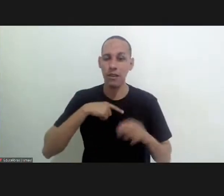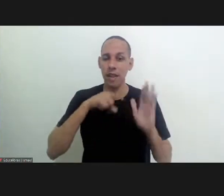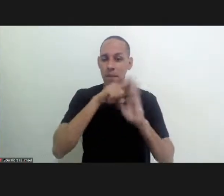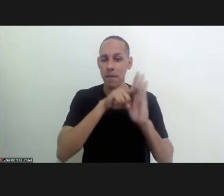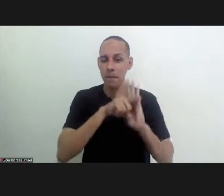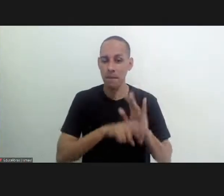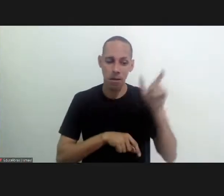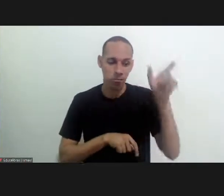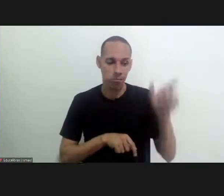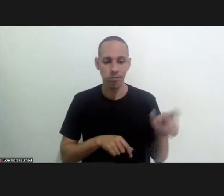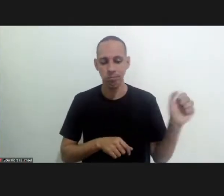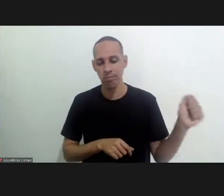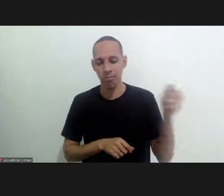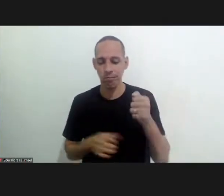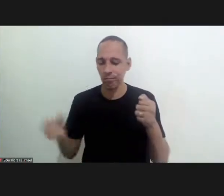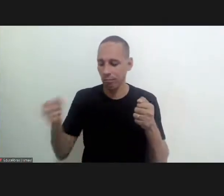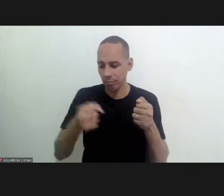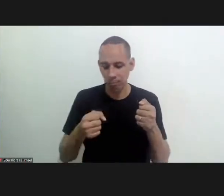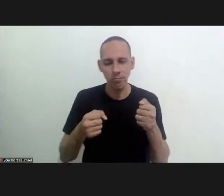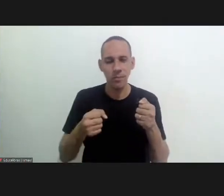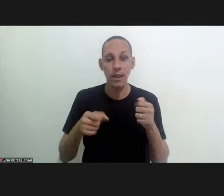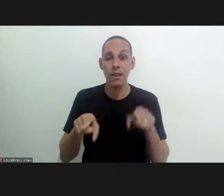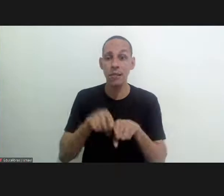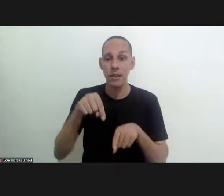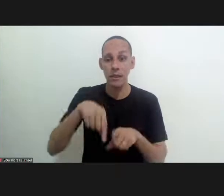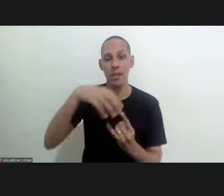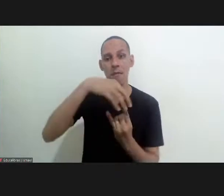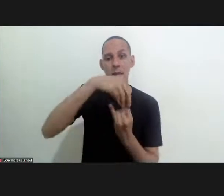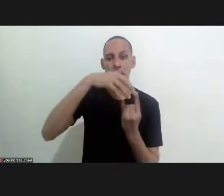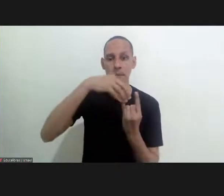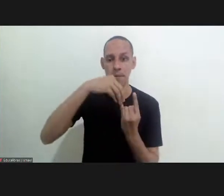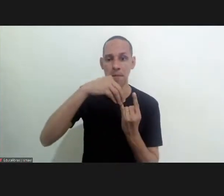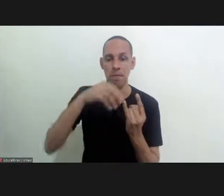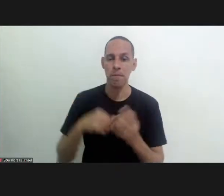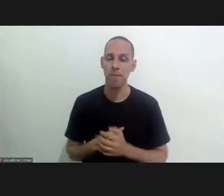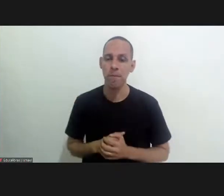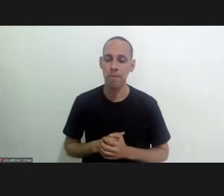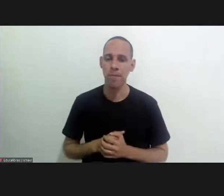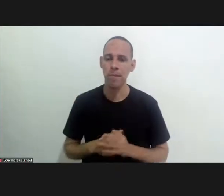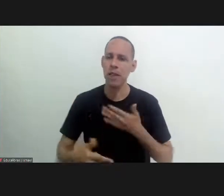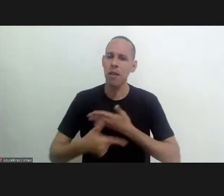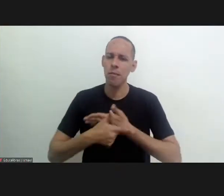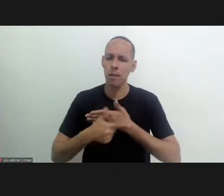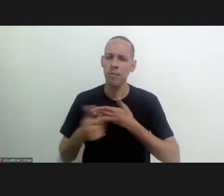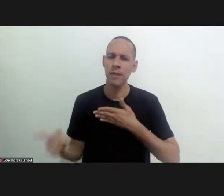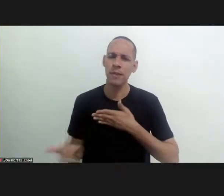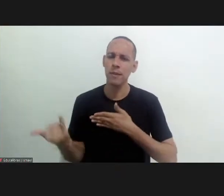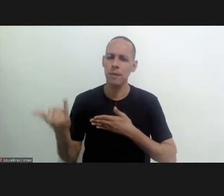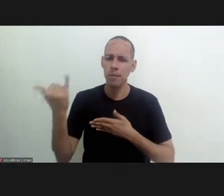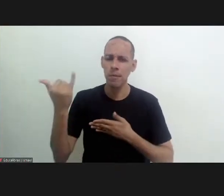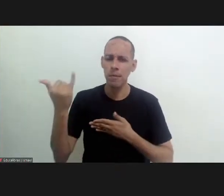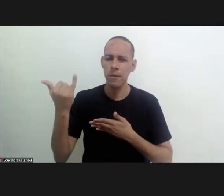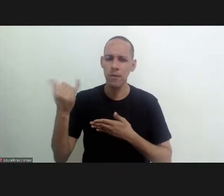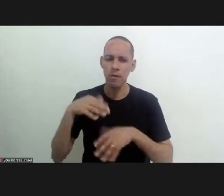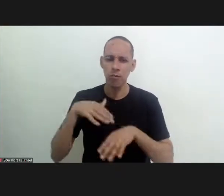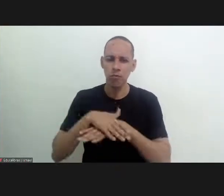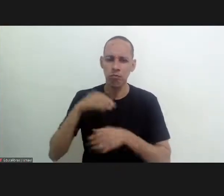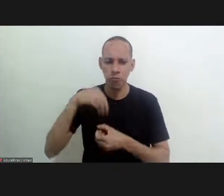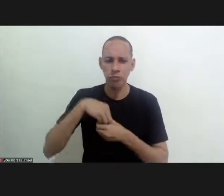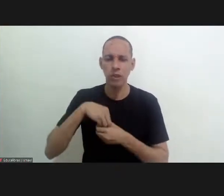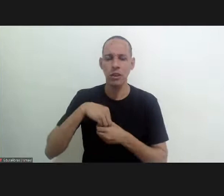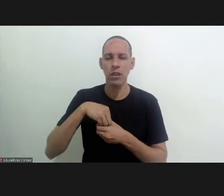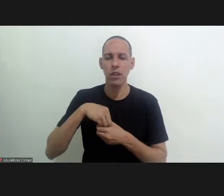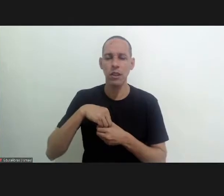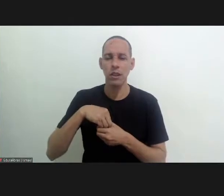each of these countries and obviously fio cruz played a central role an important role in this network